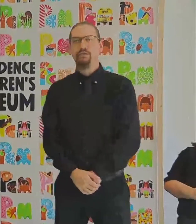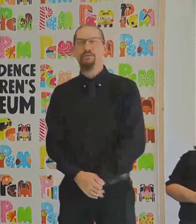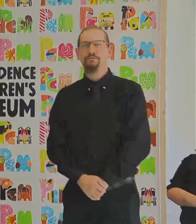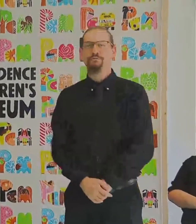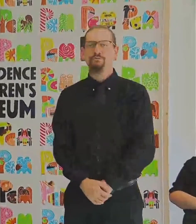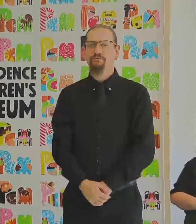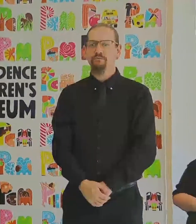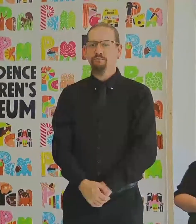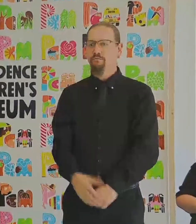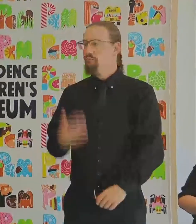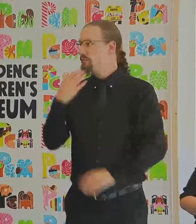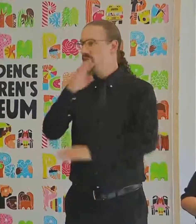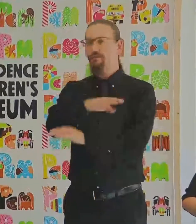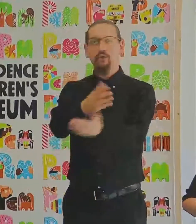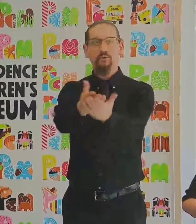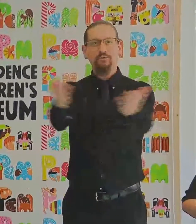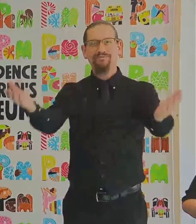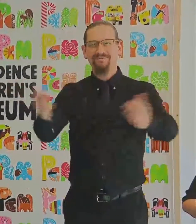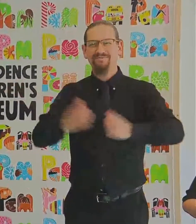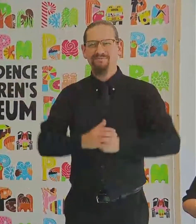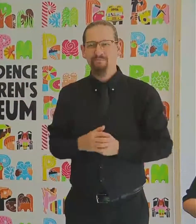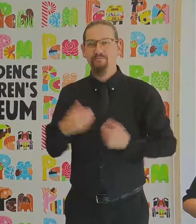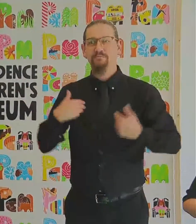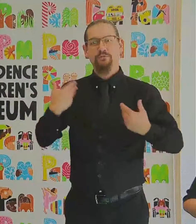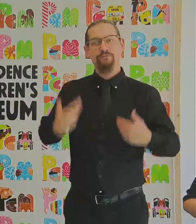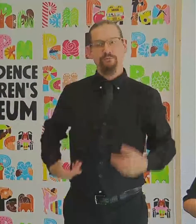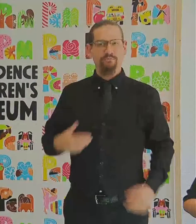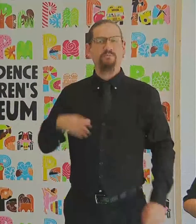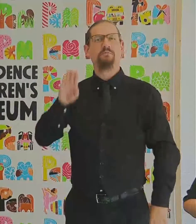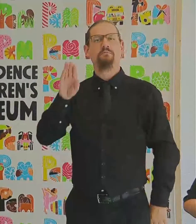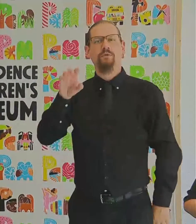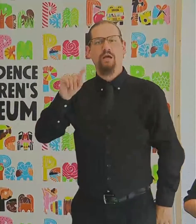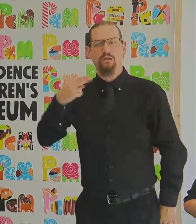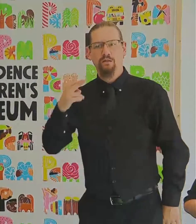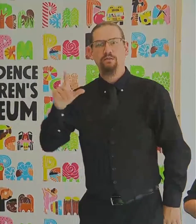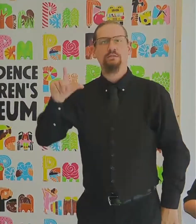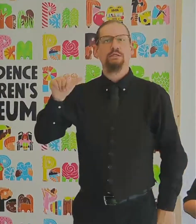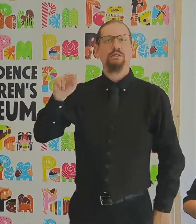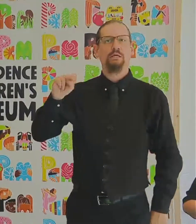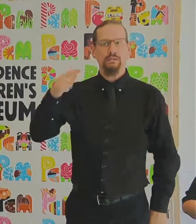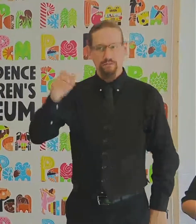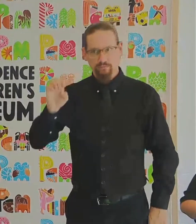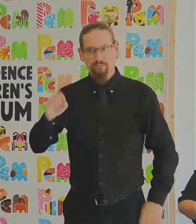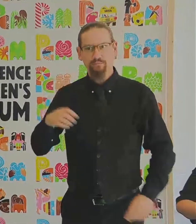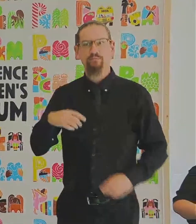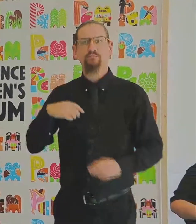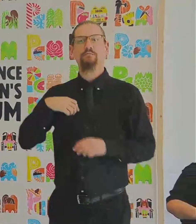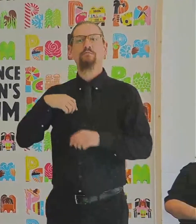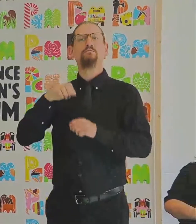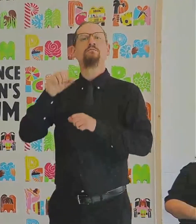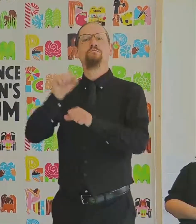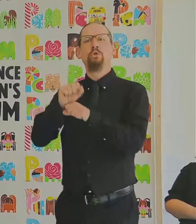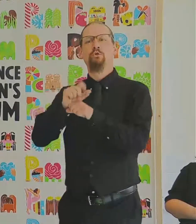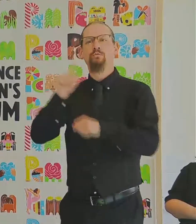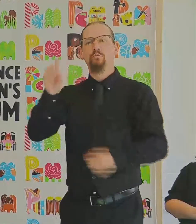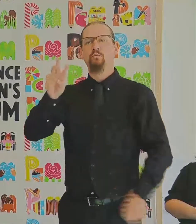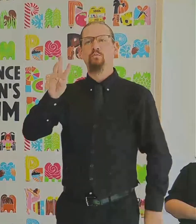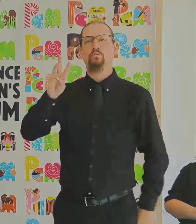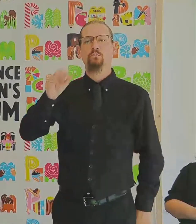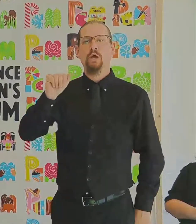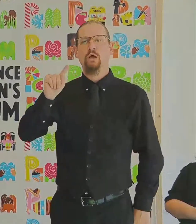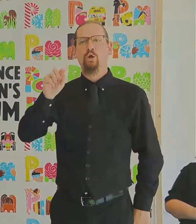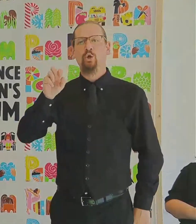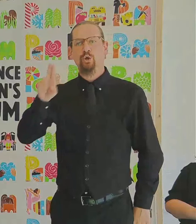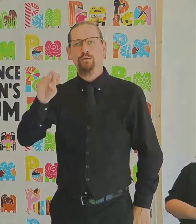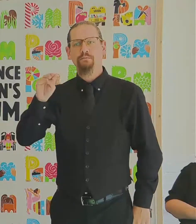Good afternoon, everyone. My name is Dr. Beth Lange, and I'm a pediatrician at Waterman Pediatrics, Coastal Medical Lifespan. I'm the past